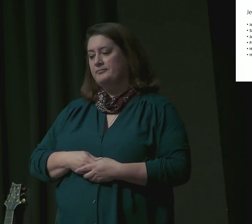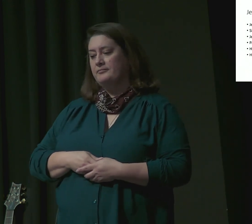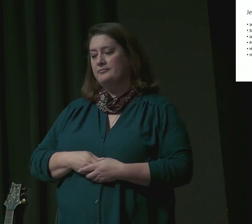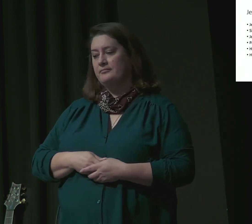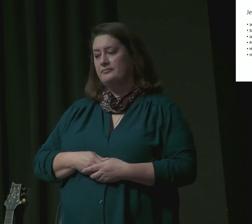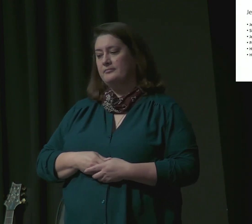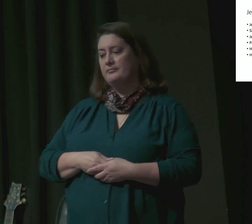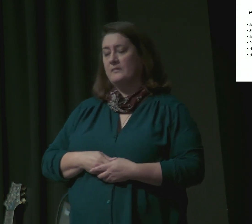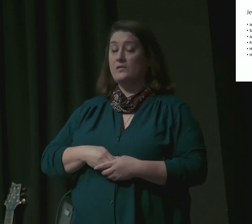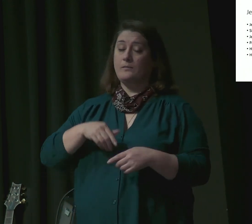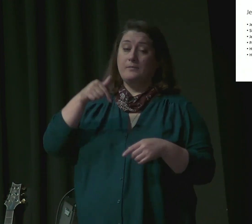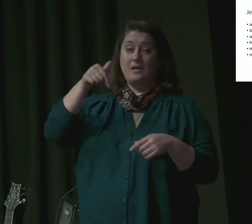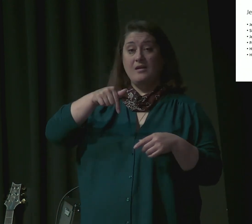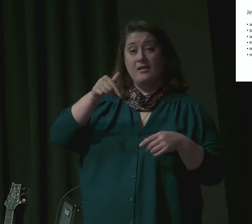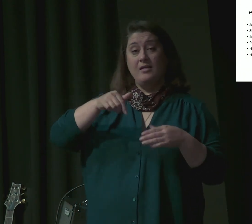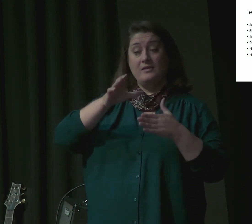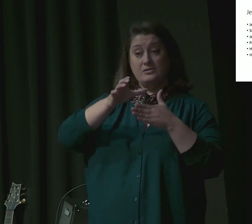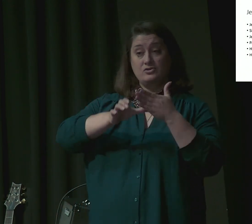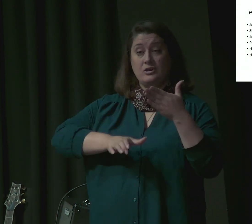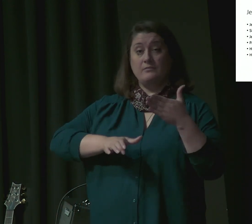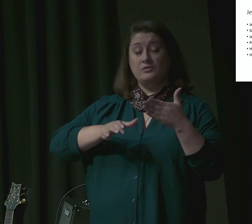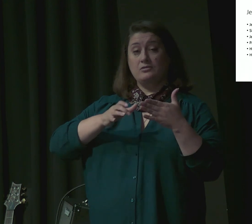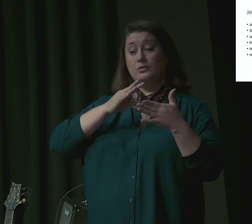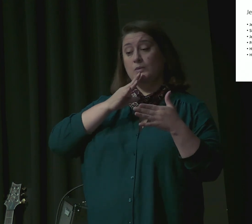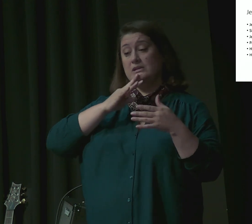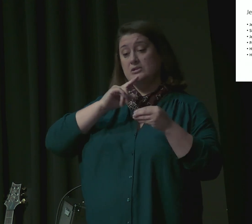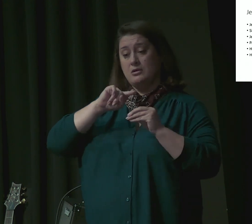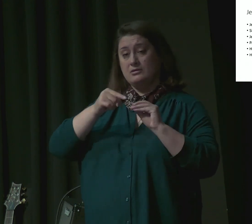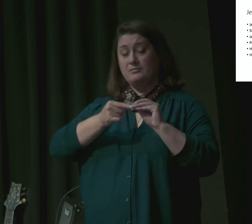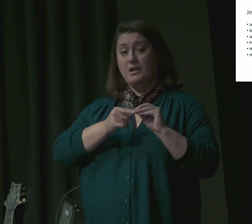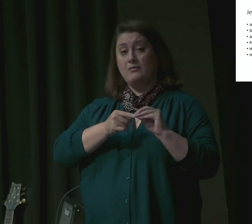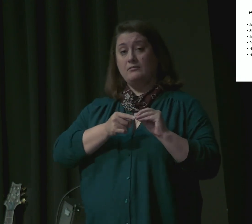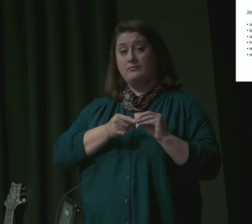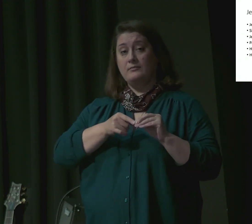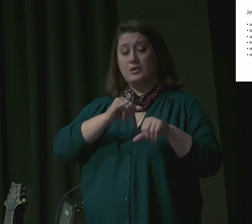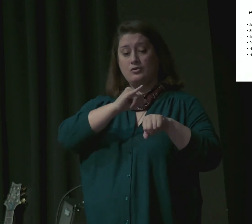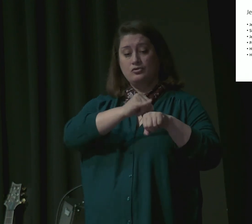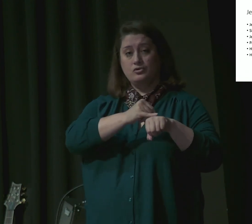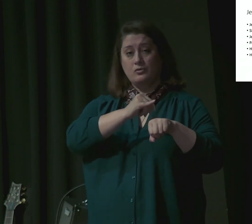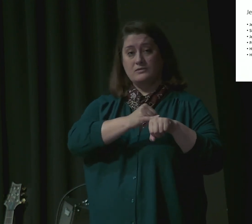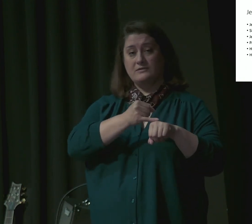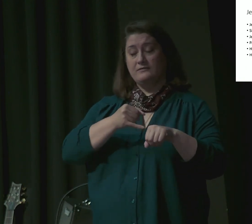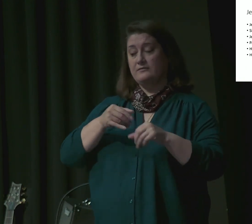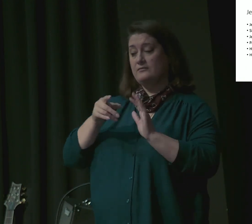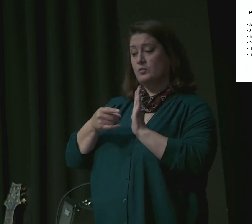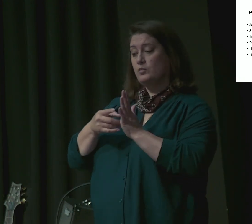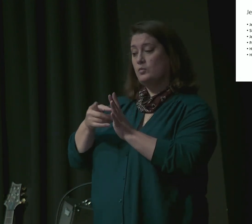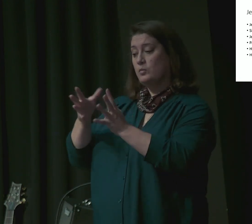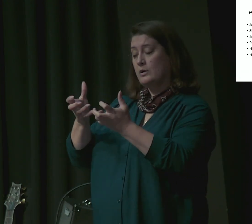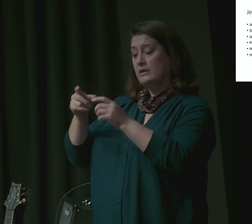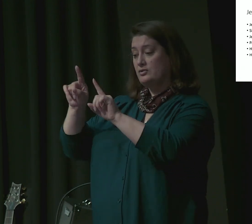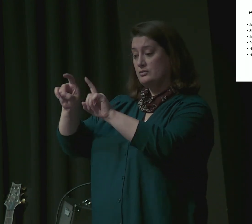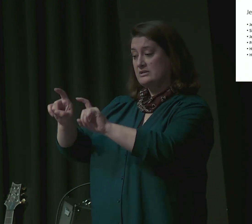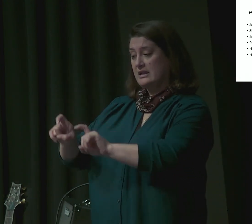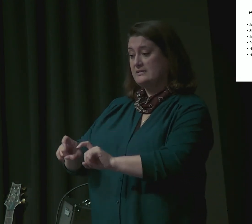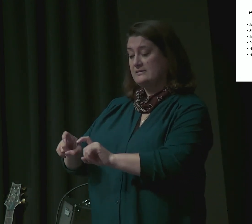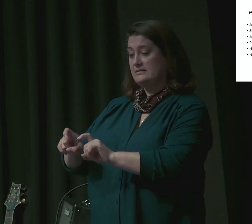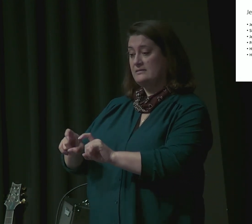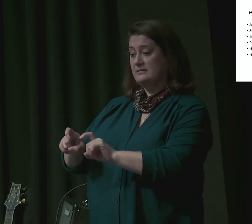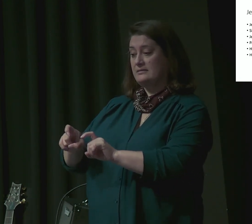to the elevation and favor shown to Benjamin will they grumble and complain and